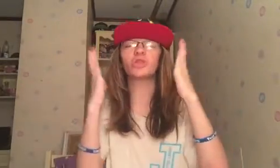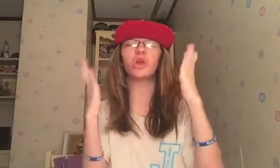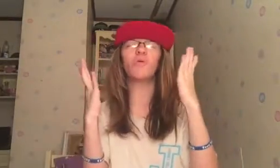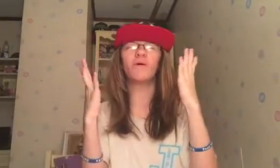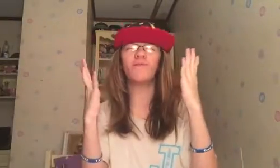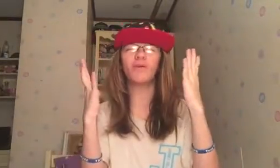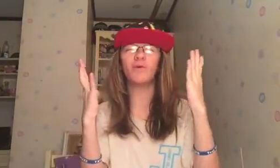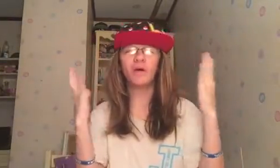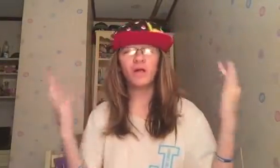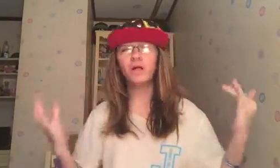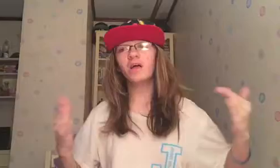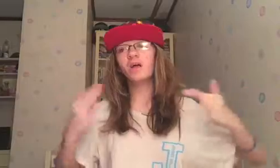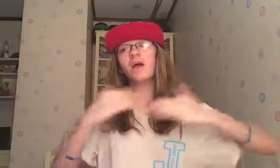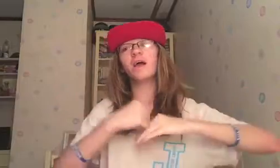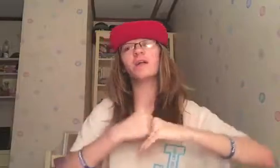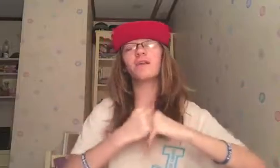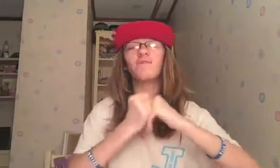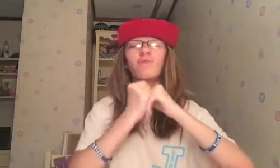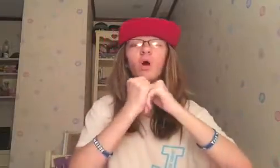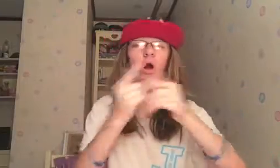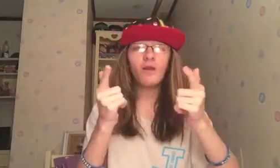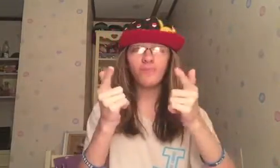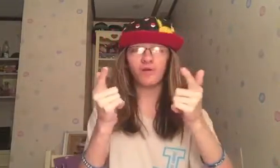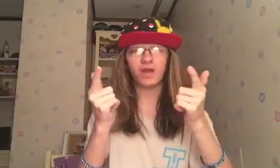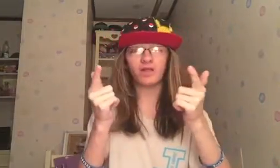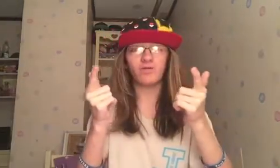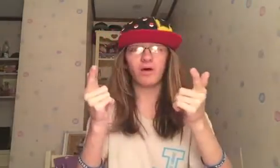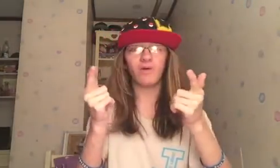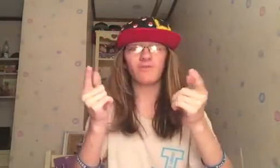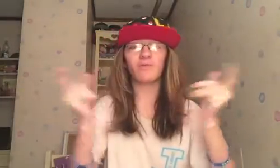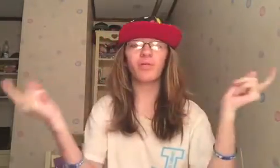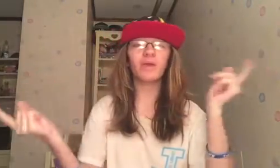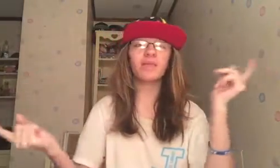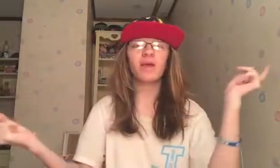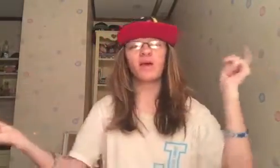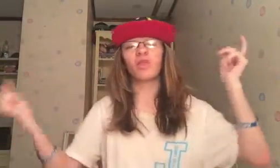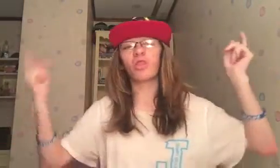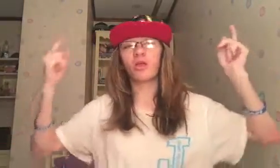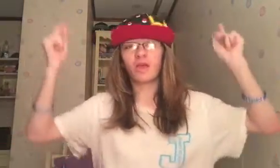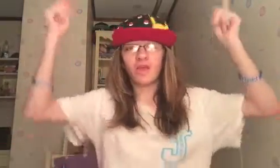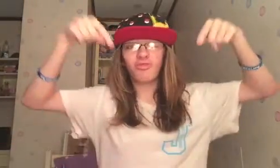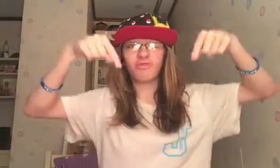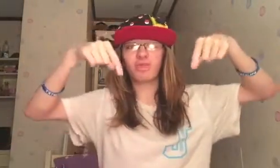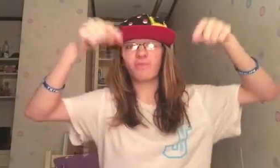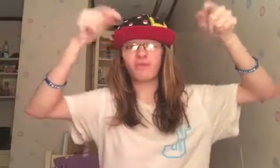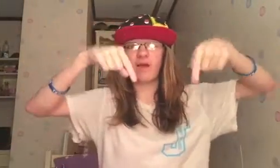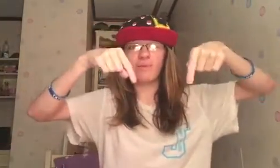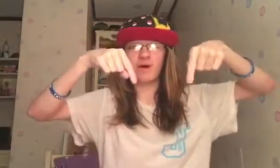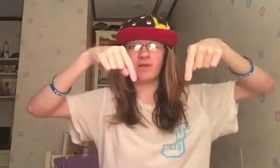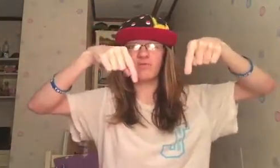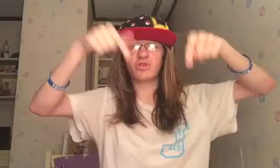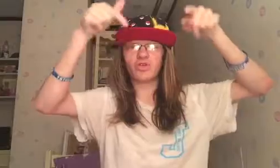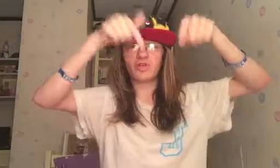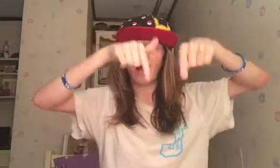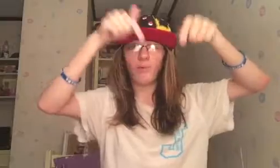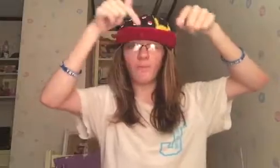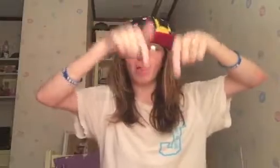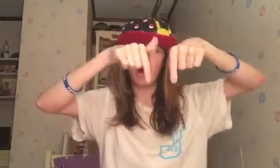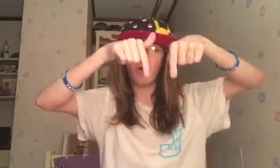of you. And, if you are brand new, however, please hit the subscribe button, which is down below.